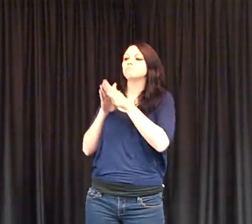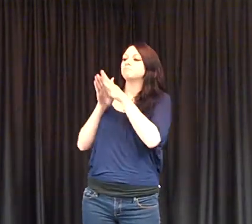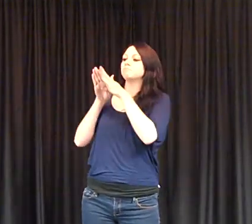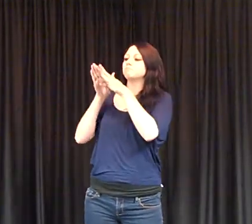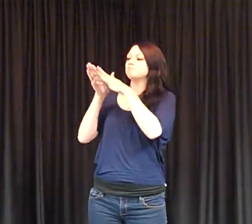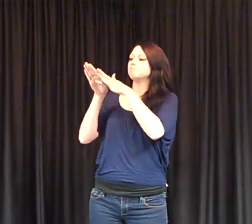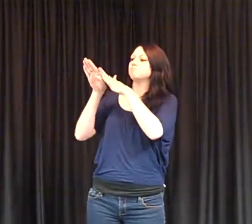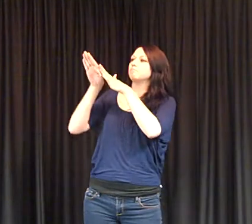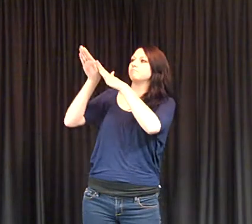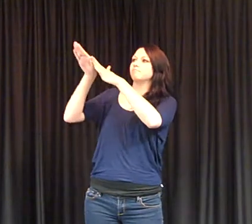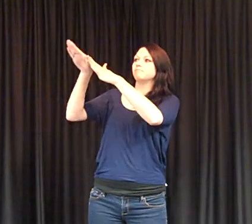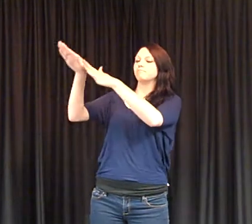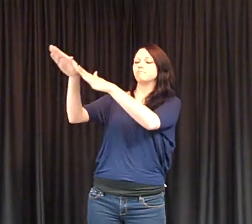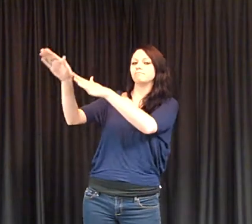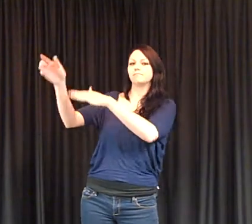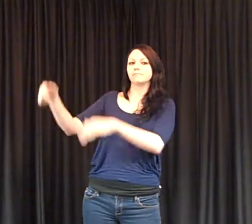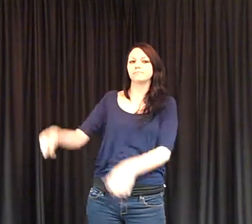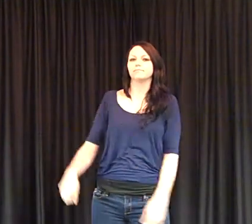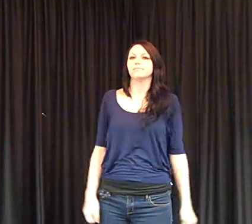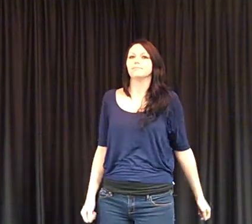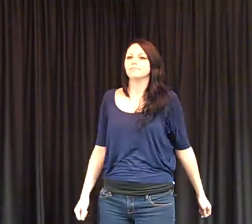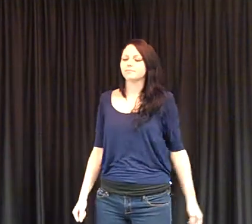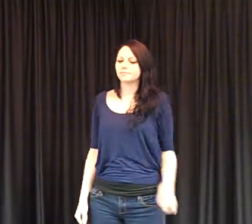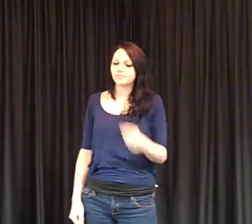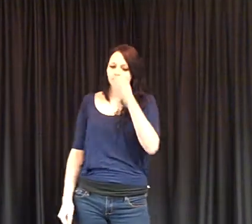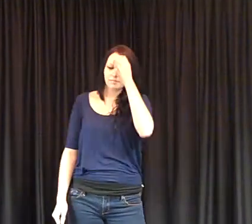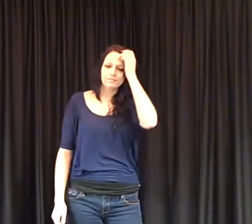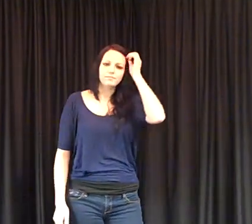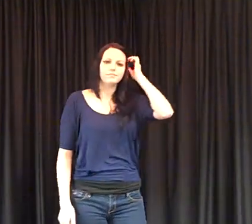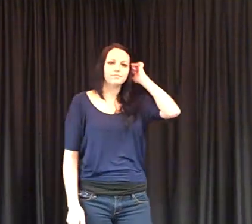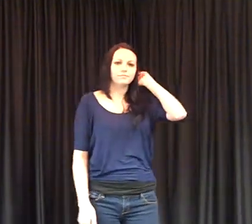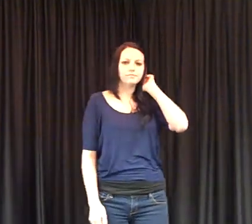what I told you don't go around, I got my own health to raise.